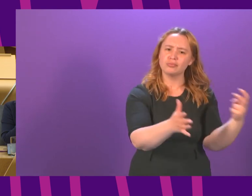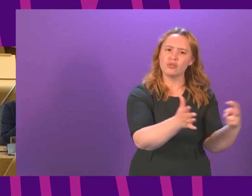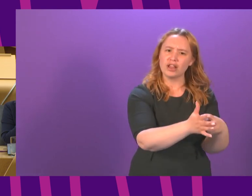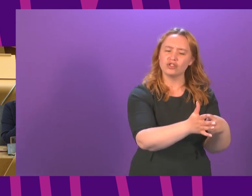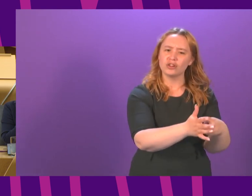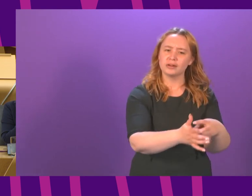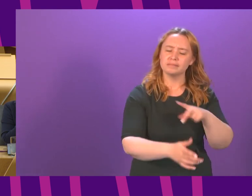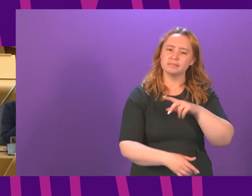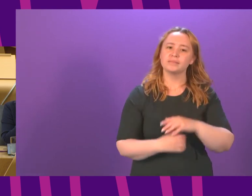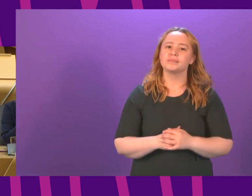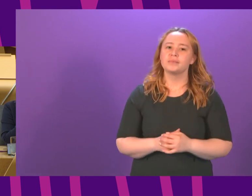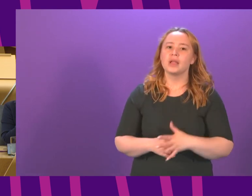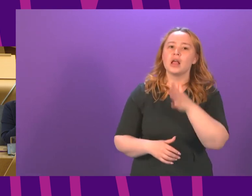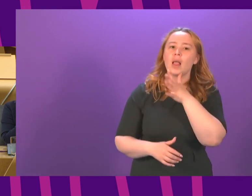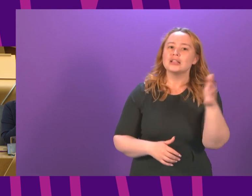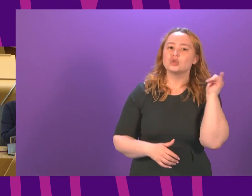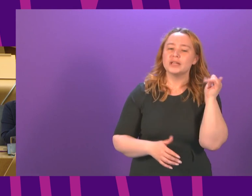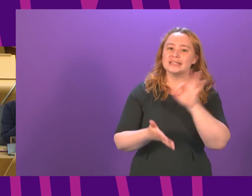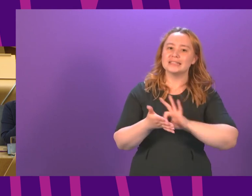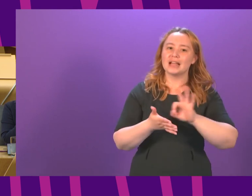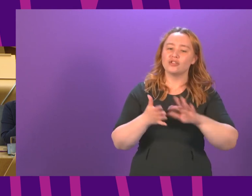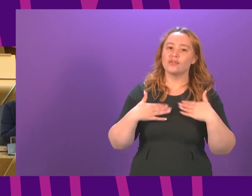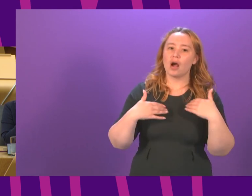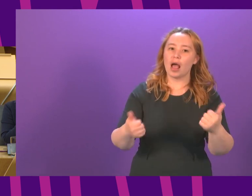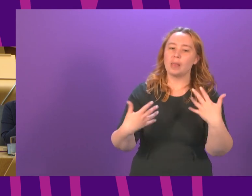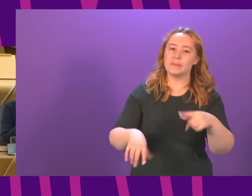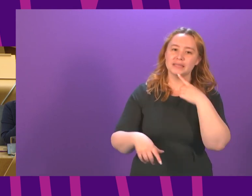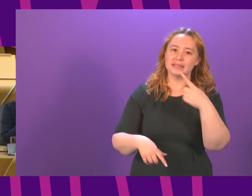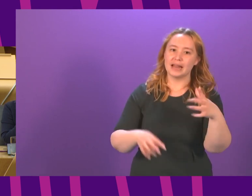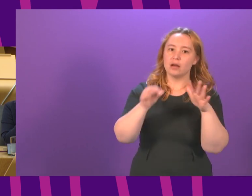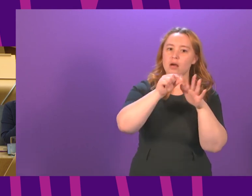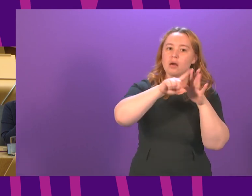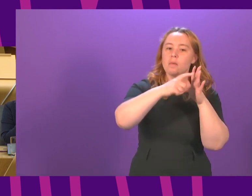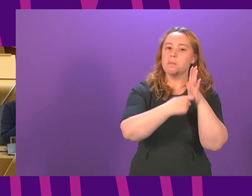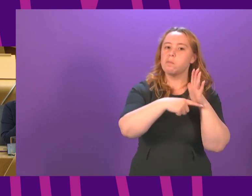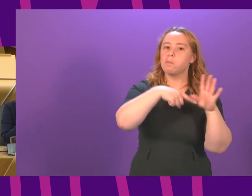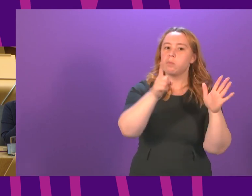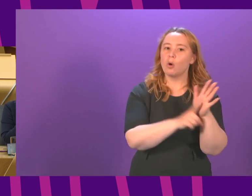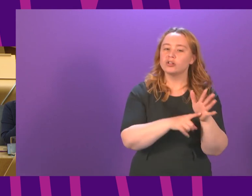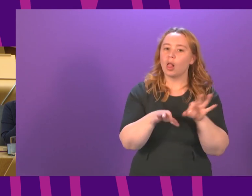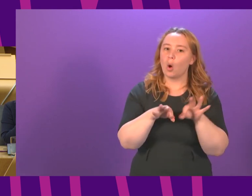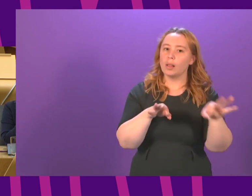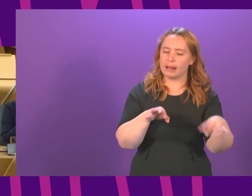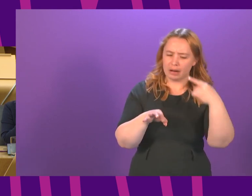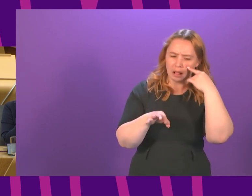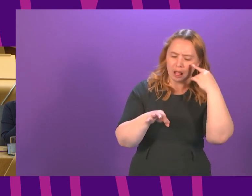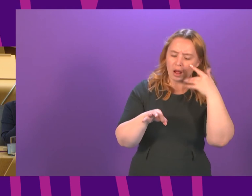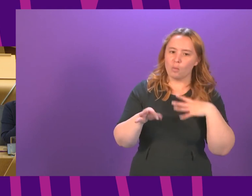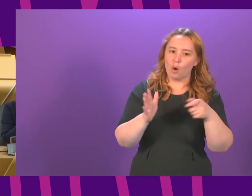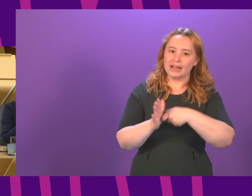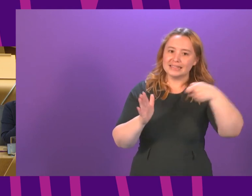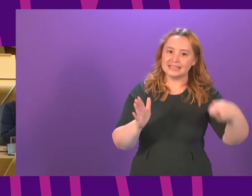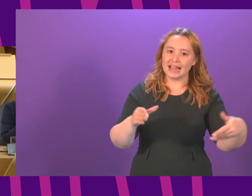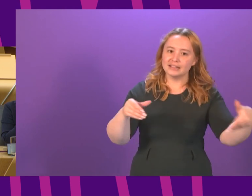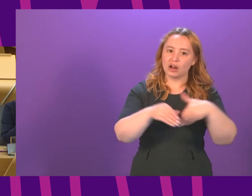heard last week from the Cabinet Secretary for Health that the online portal that is used for 18 to 29 was being urgently looked at to be extended to the